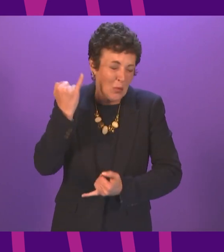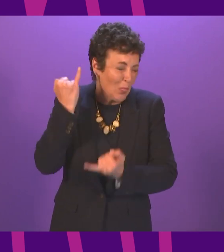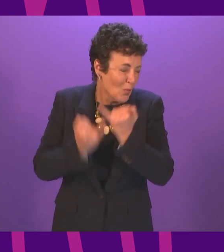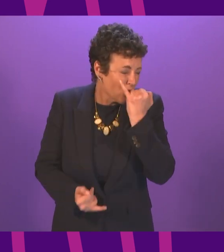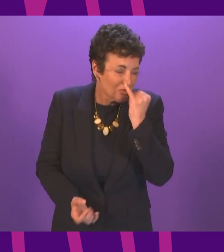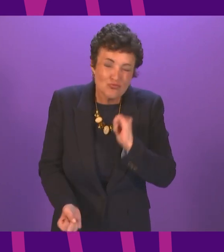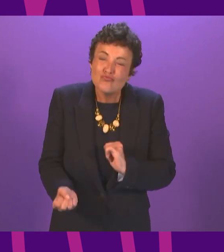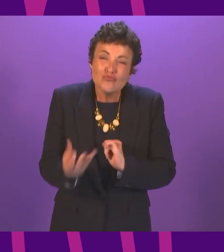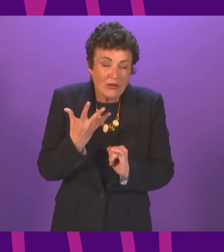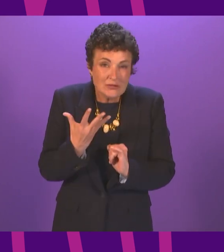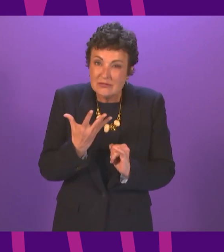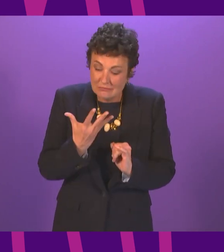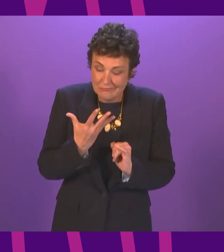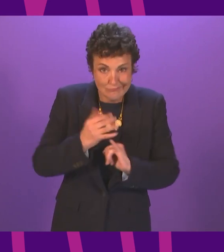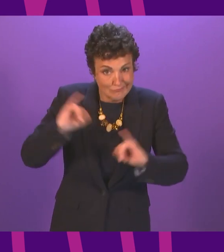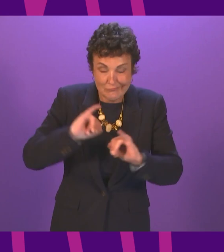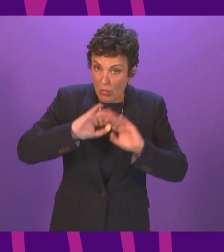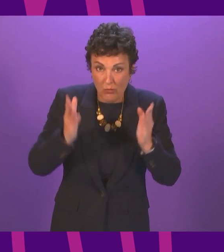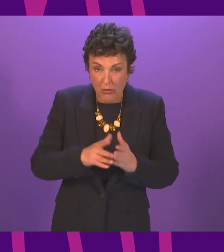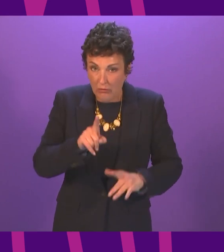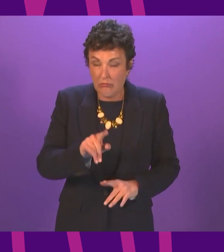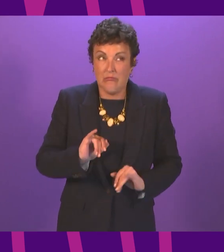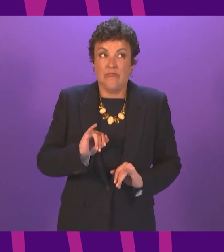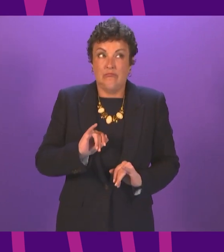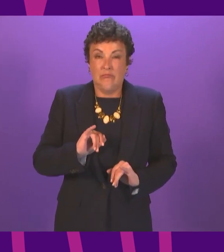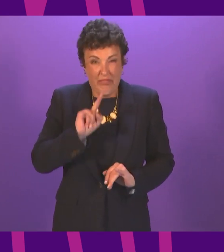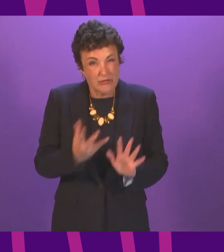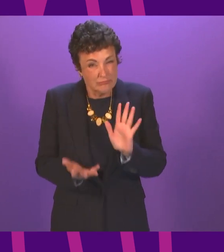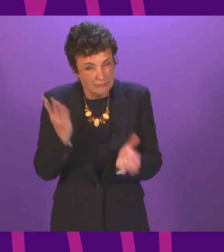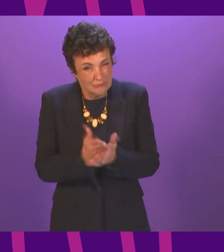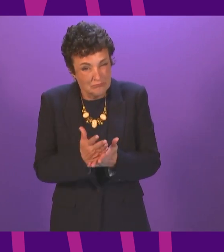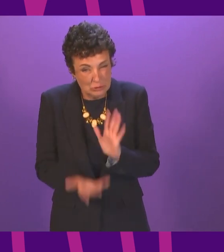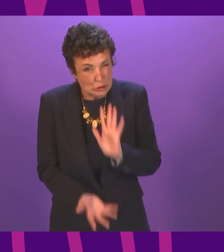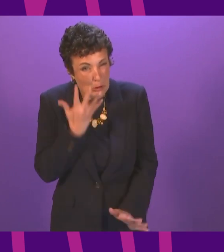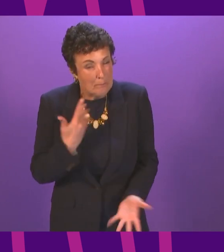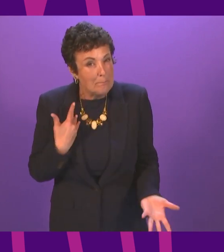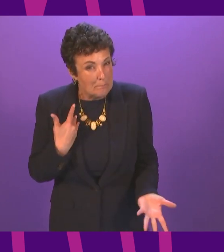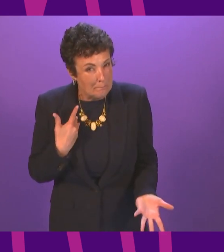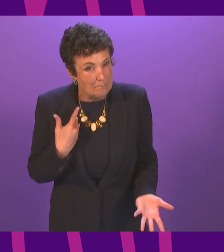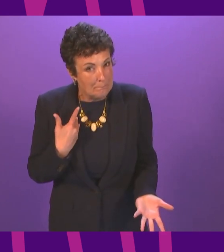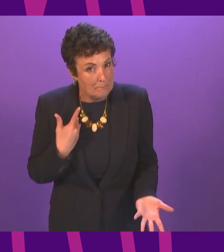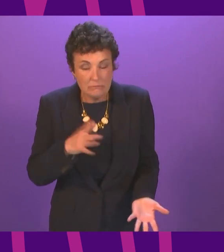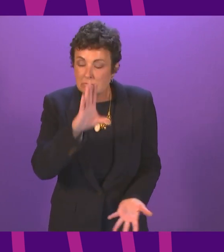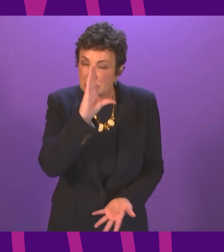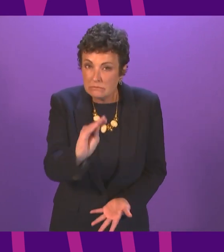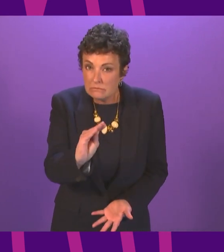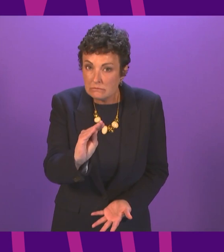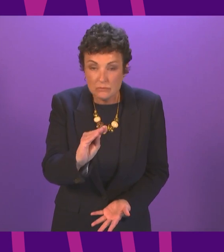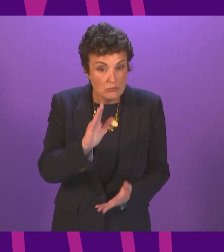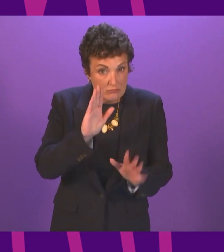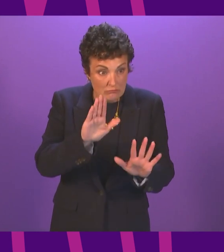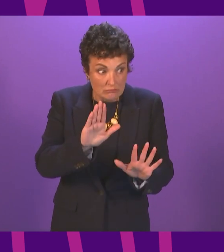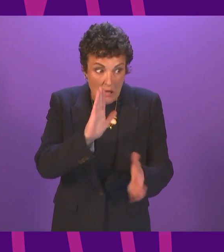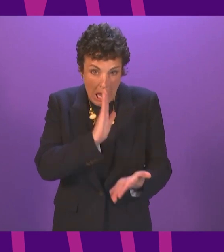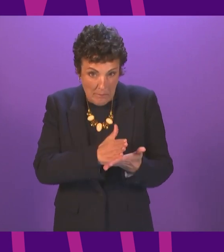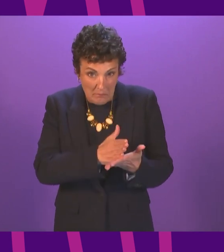drugs crisis in the world that's an extraordinary national shame and let us not doubt that if this was